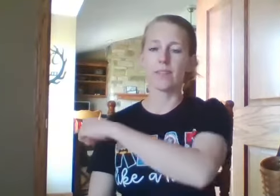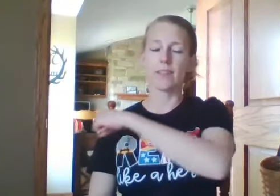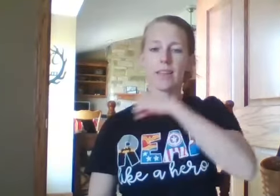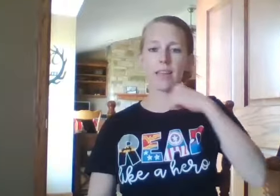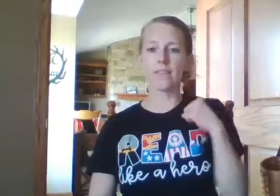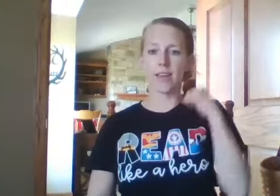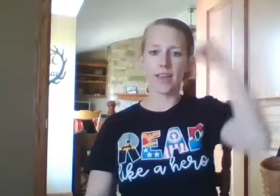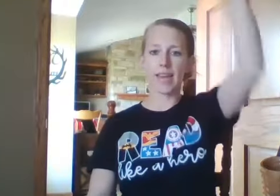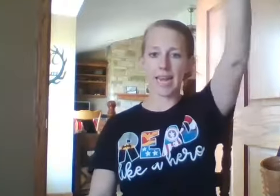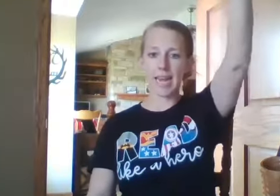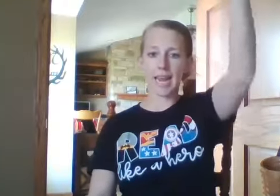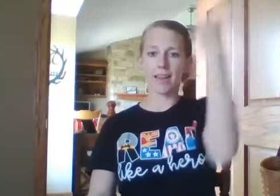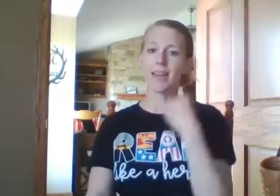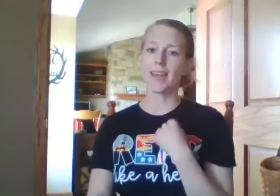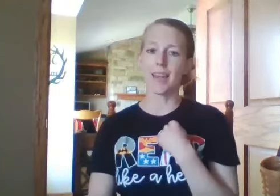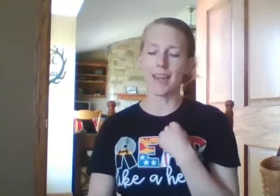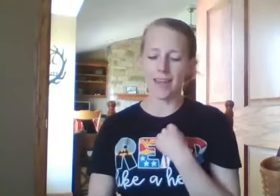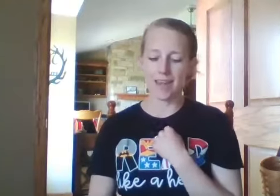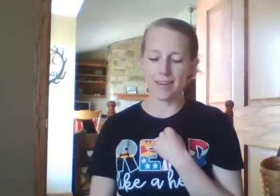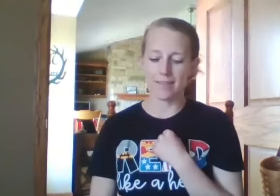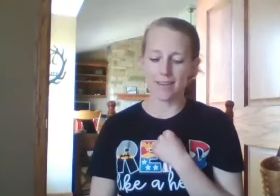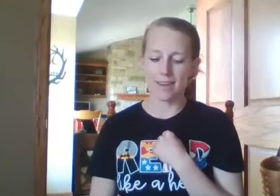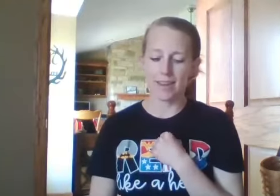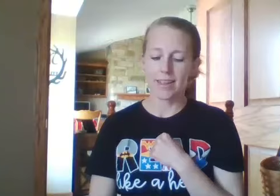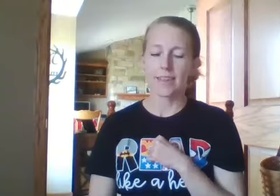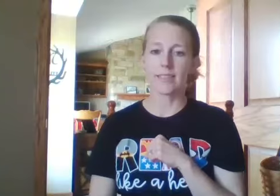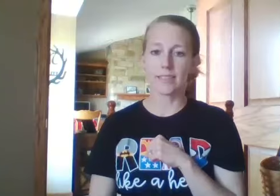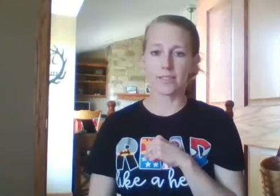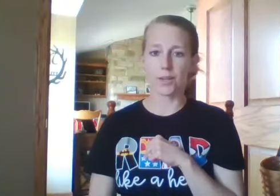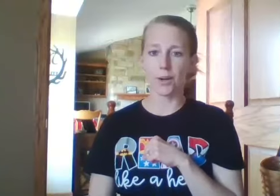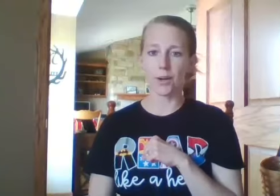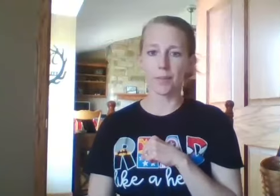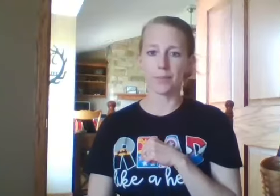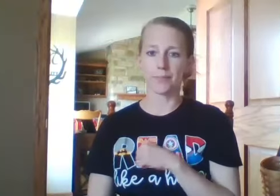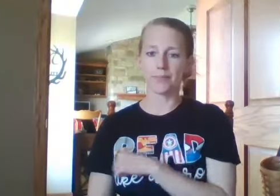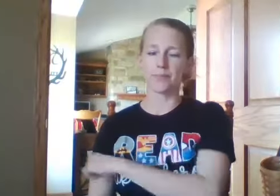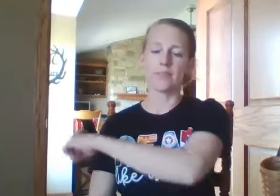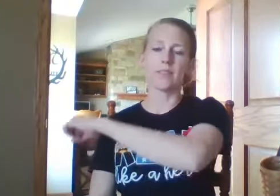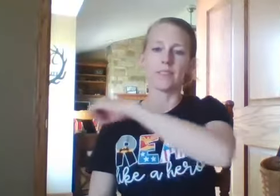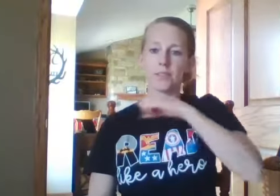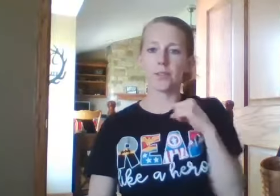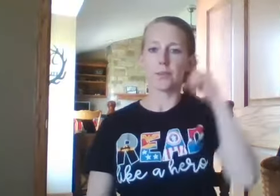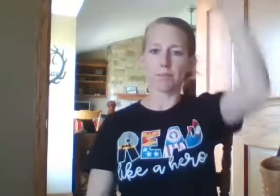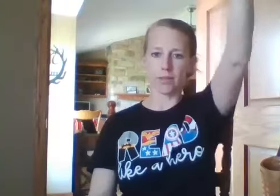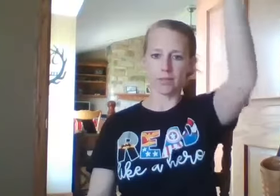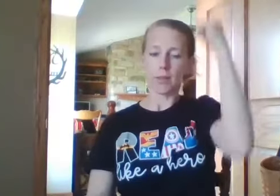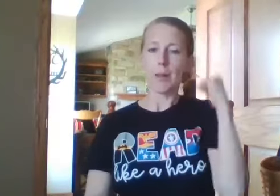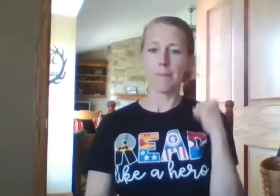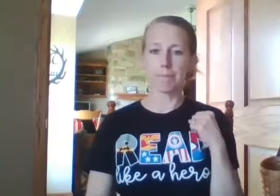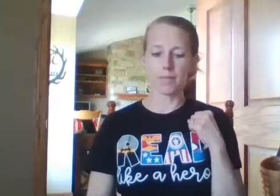even, n-n. Disturb, disturb, b-b.